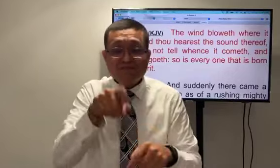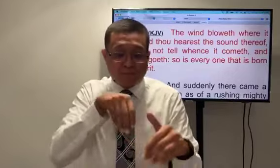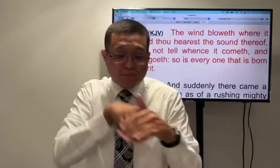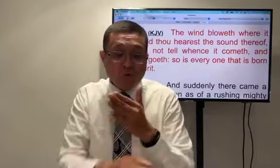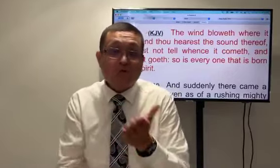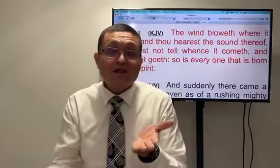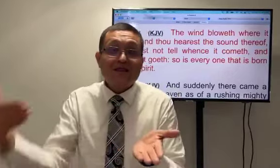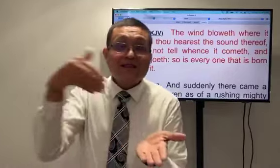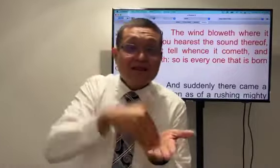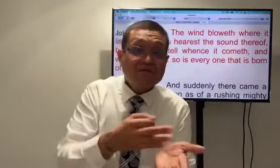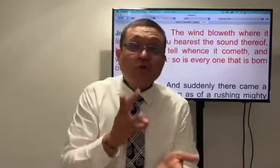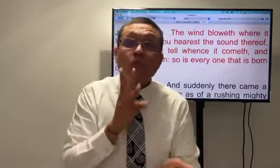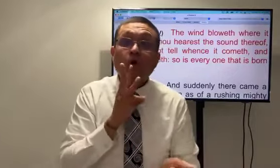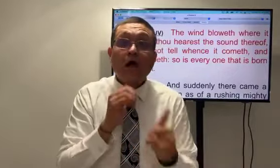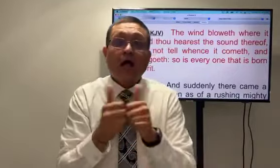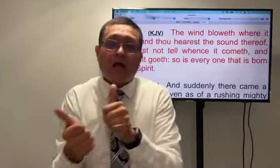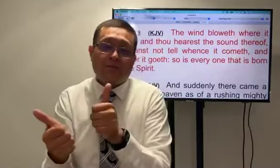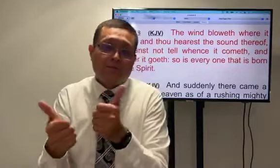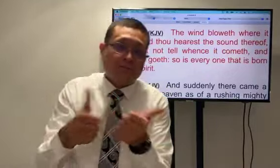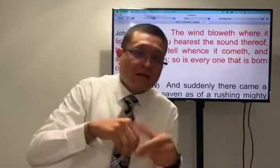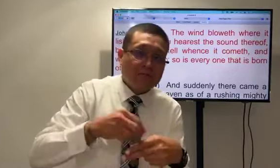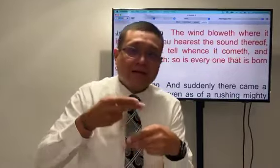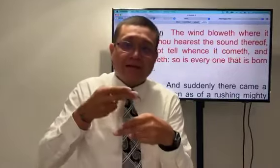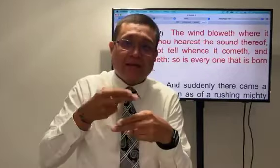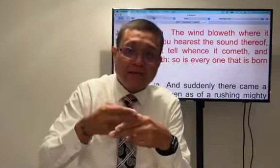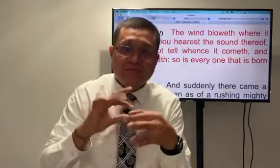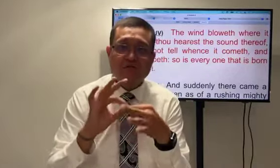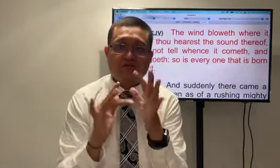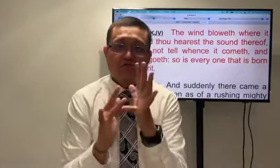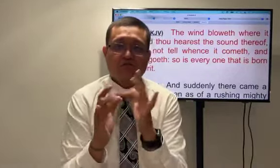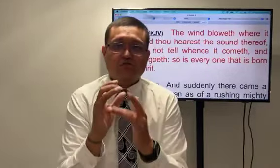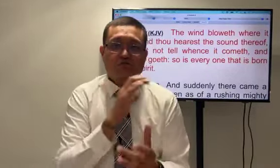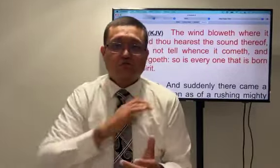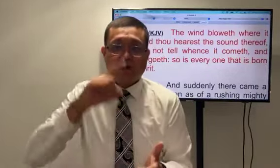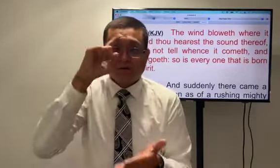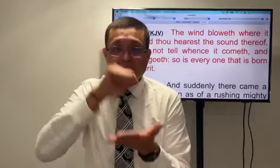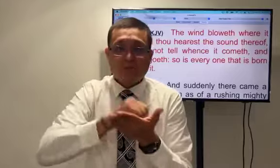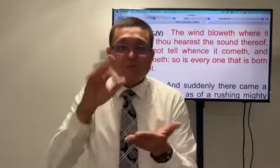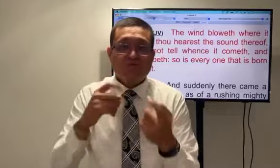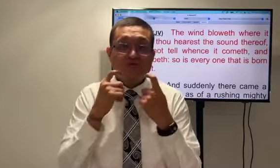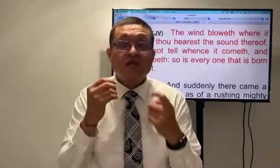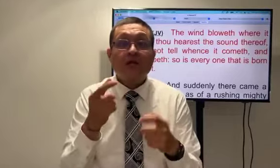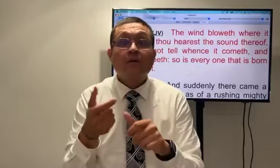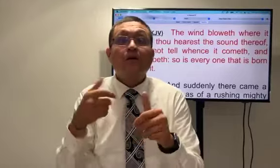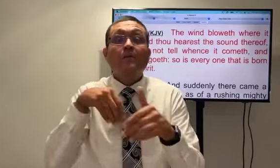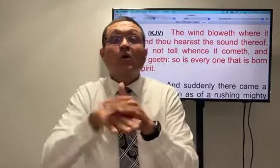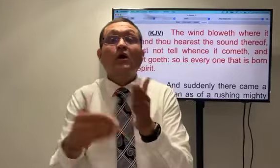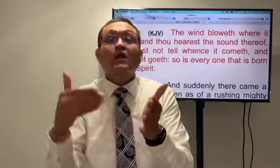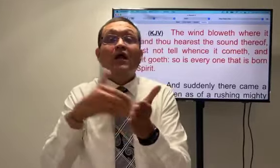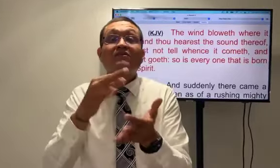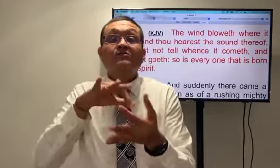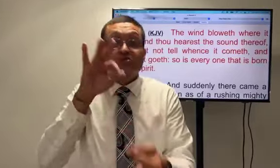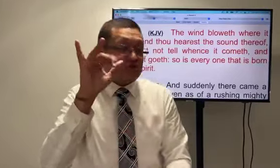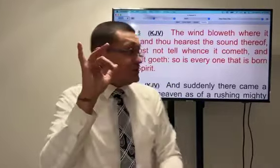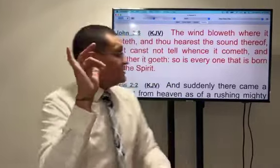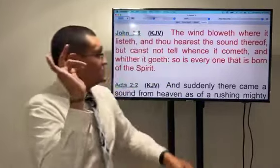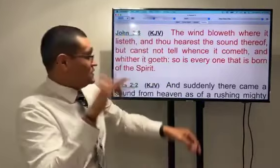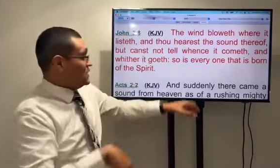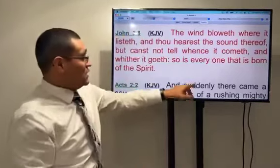you can't see heaven you can't go into heaven without being born being baptized in the name of Jesus and receiving